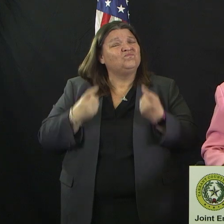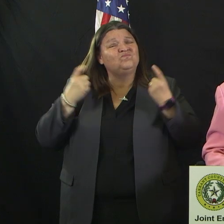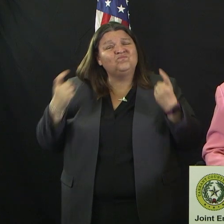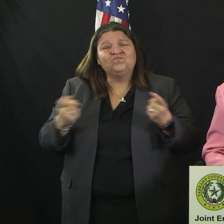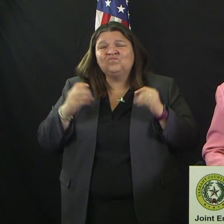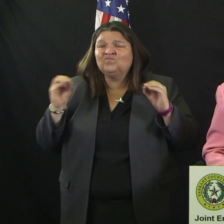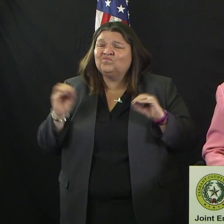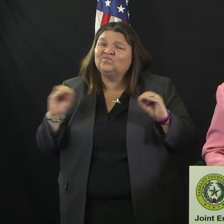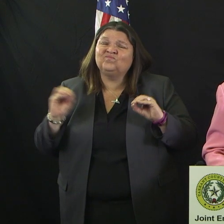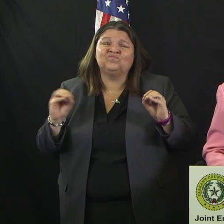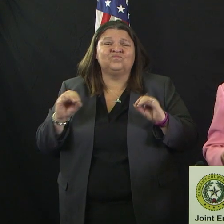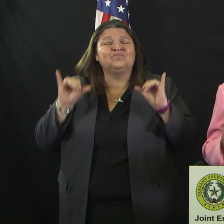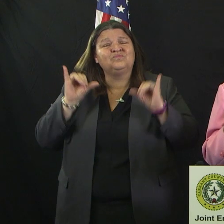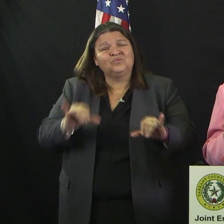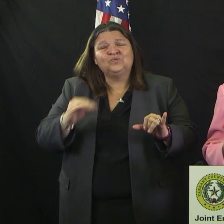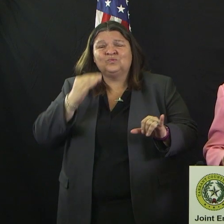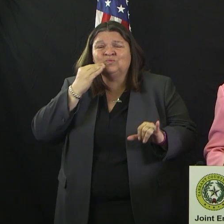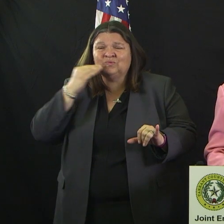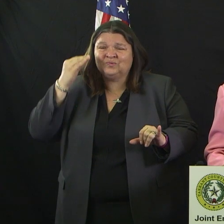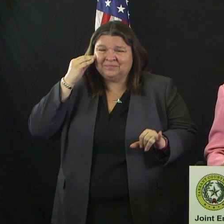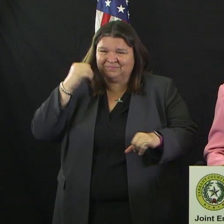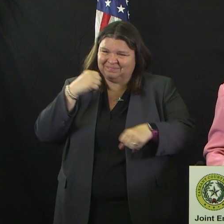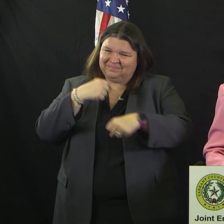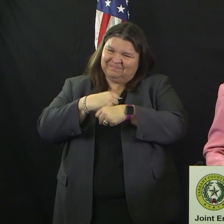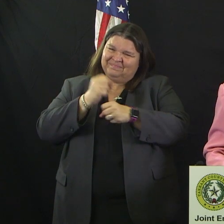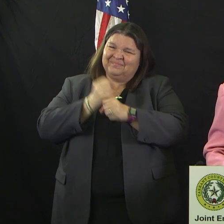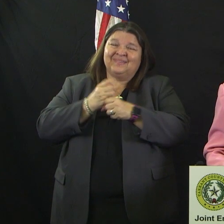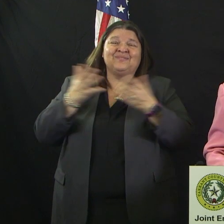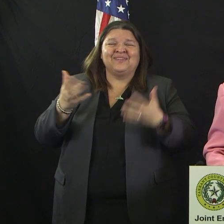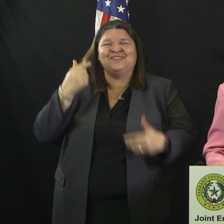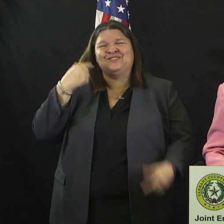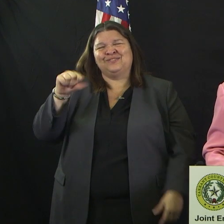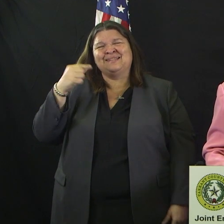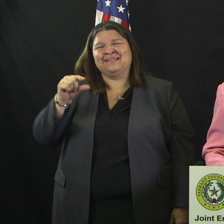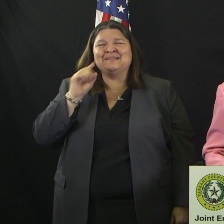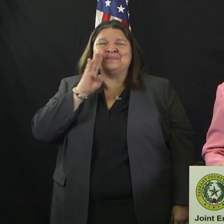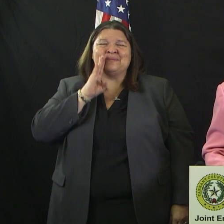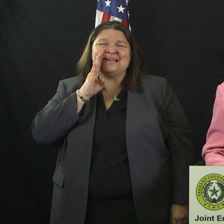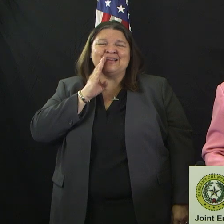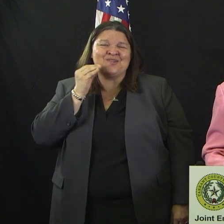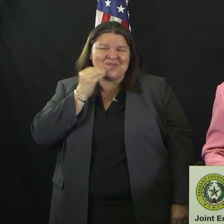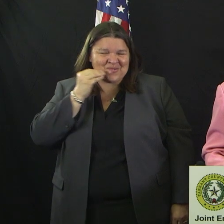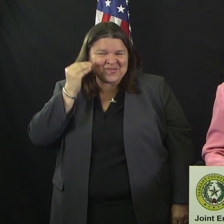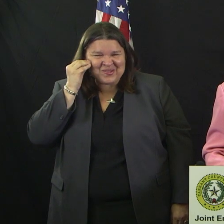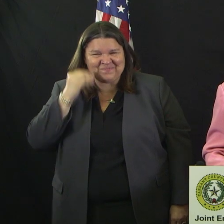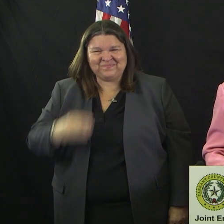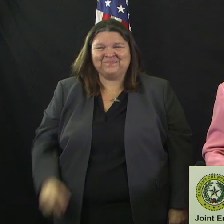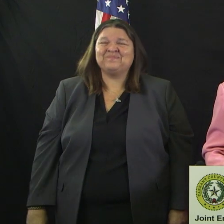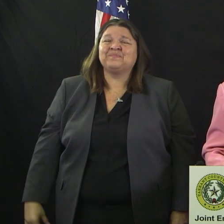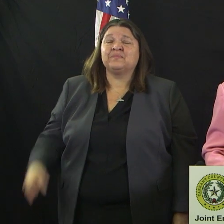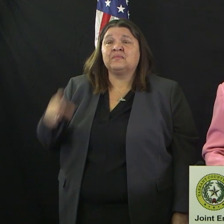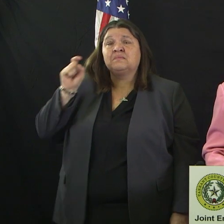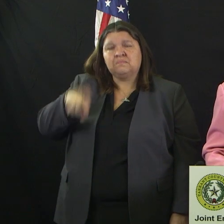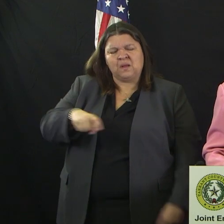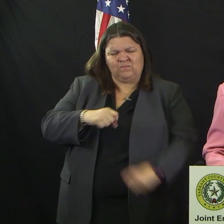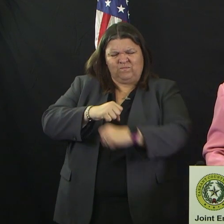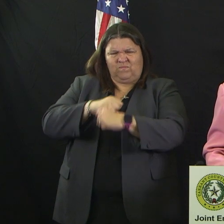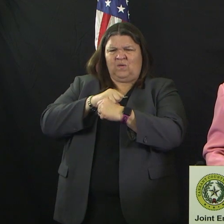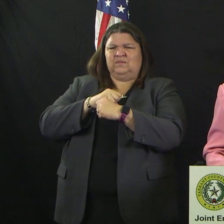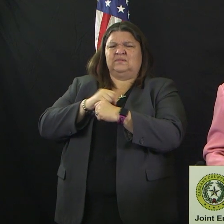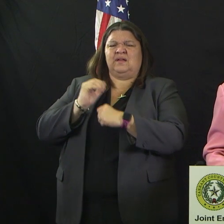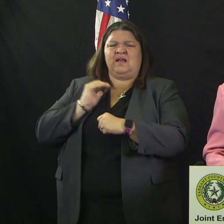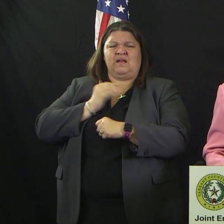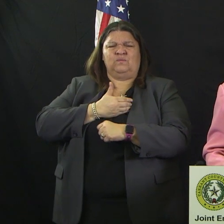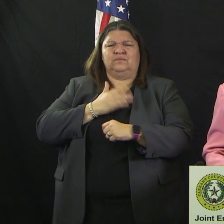drink that green beer with them. We need everyone to be a part of preventing the spread of COVID-19. Let's come together